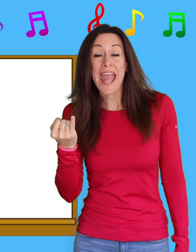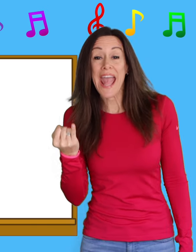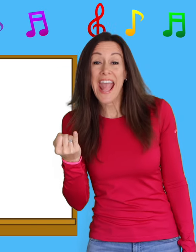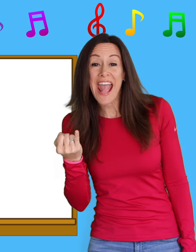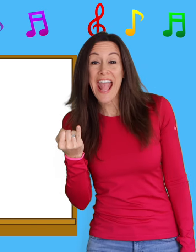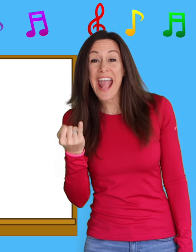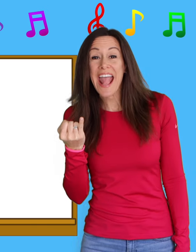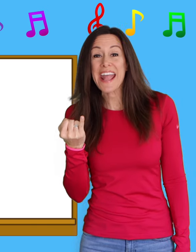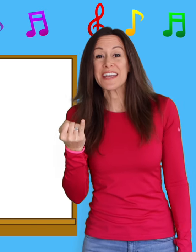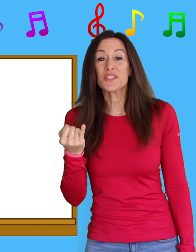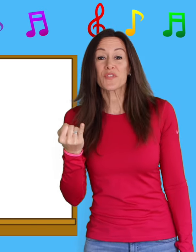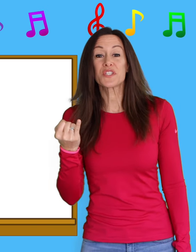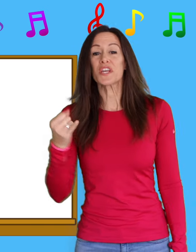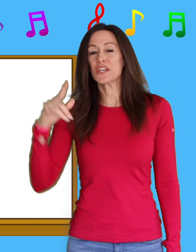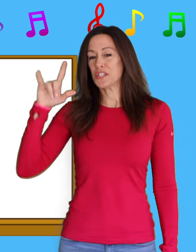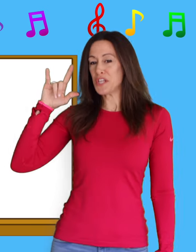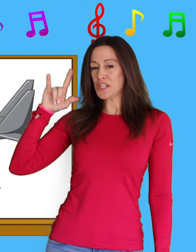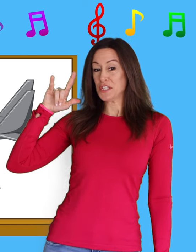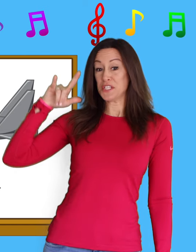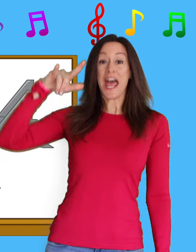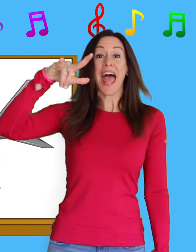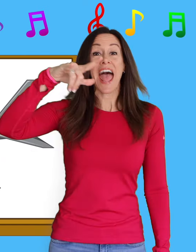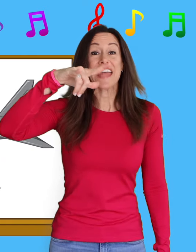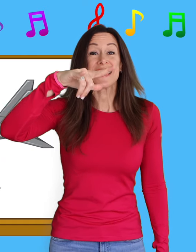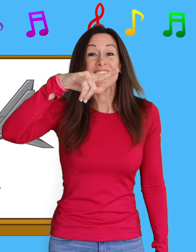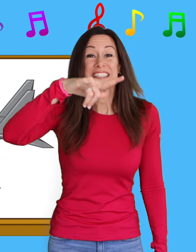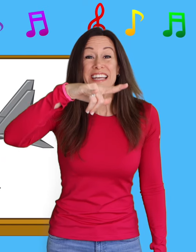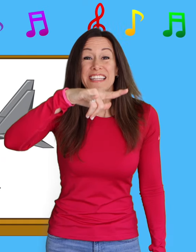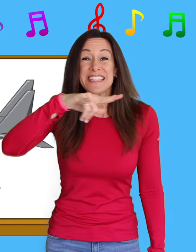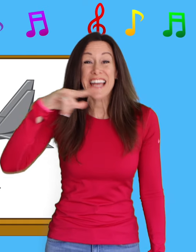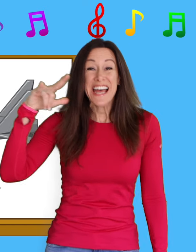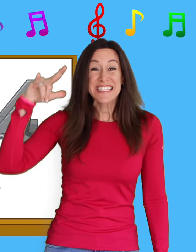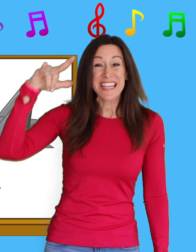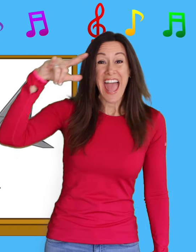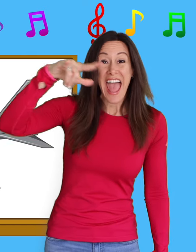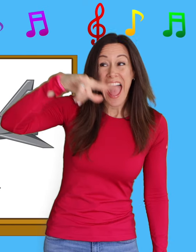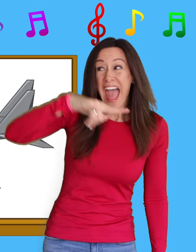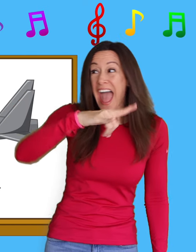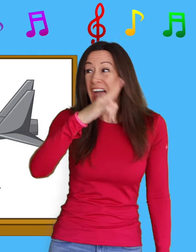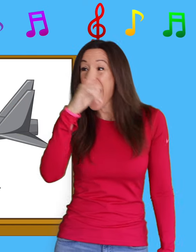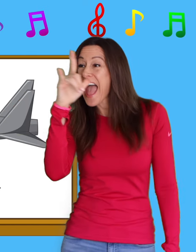is for j-j-jet, j-j-j-jet.